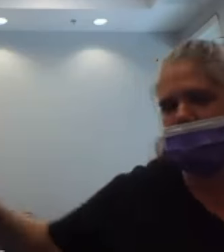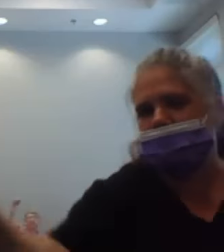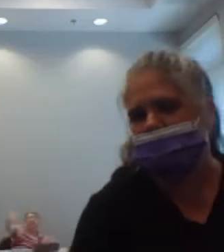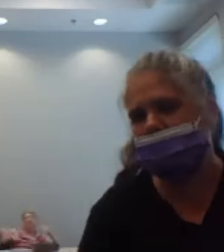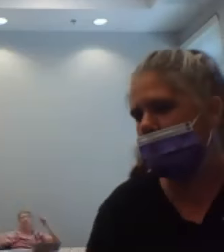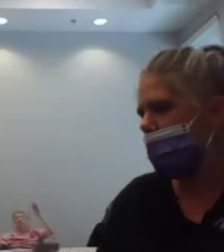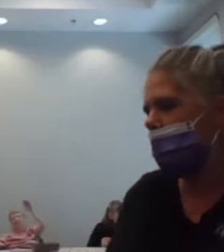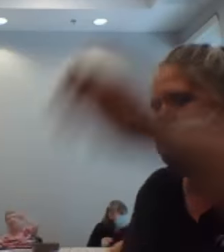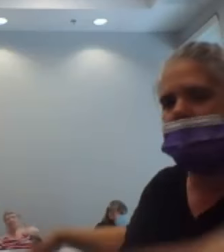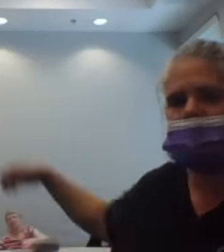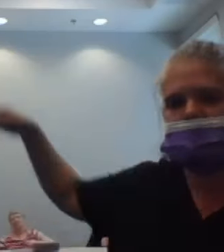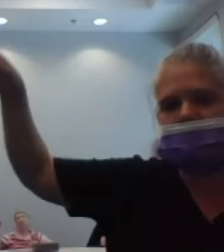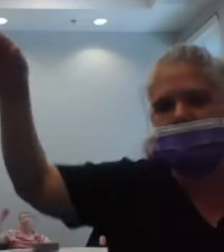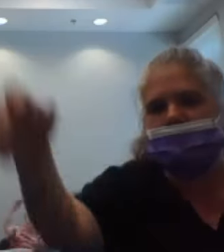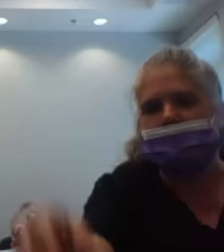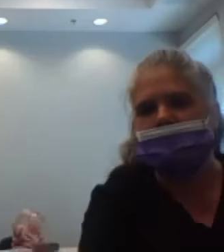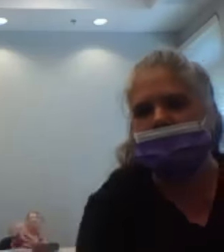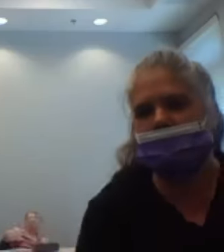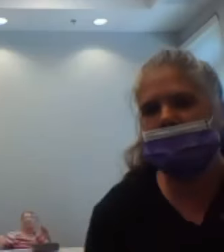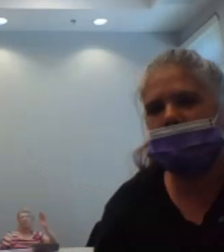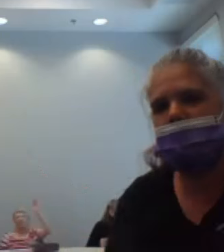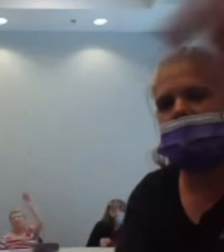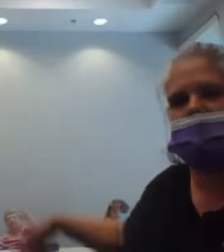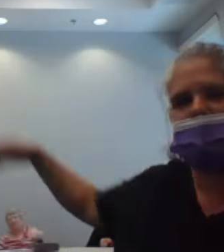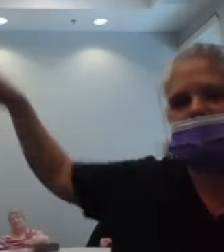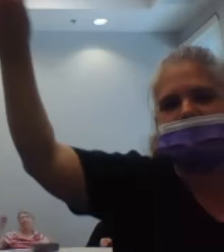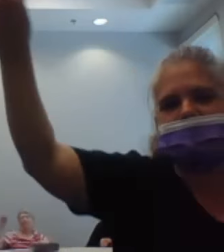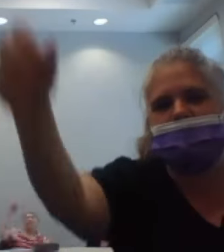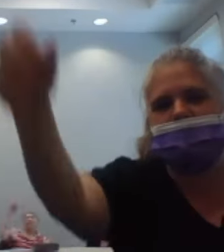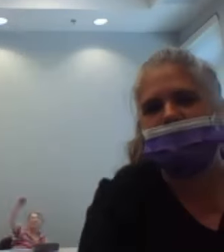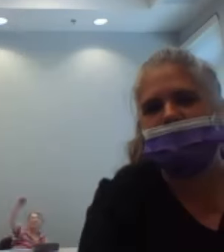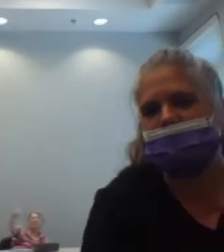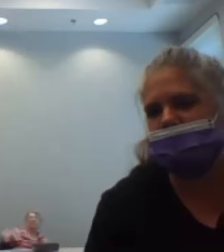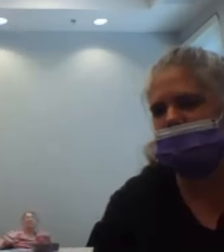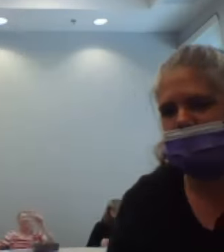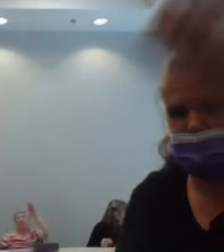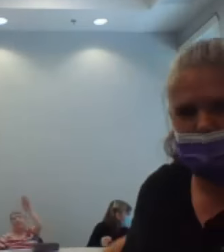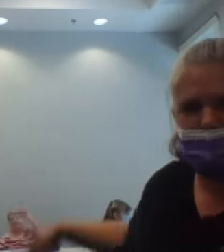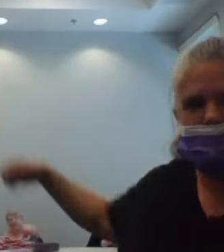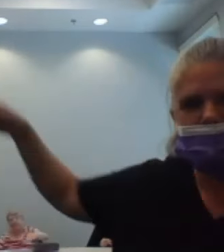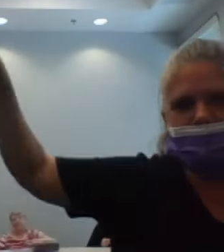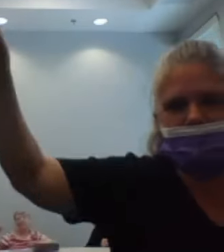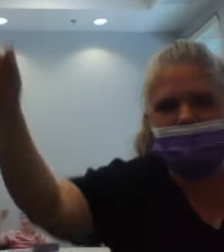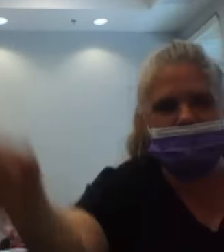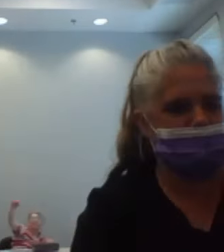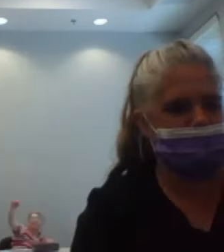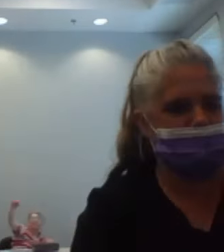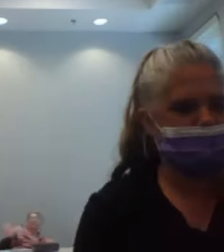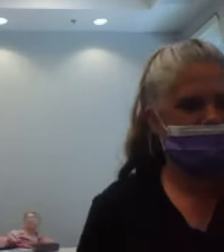eight, nine, 10, 11, 12,